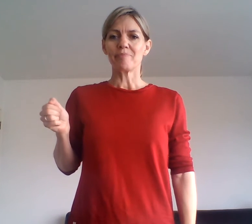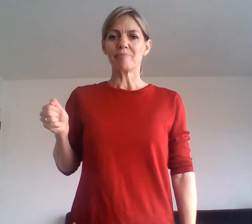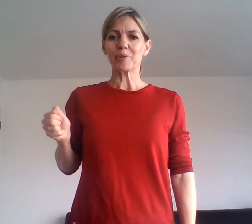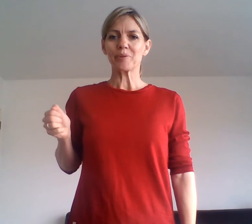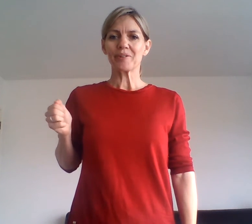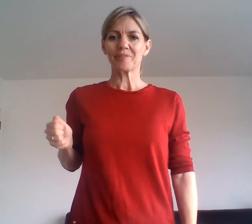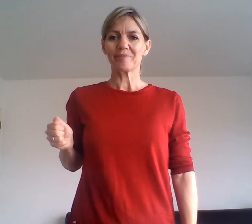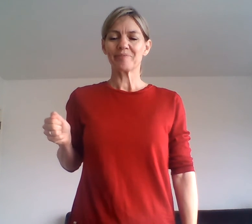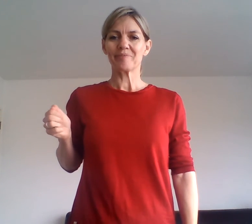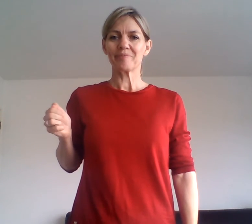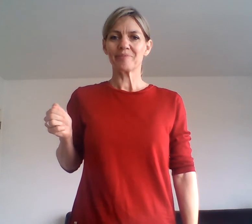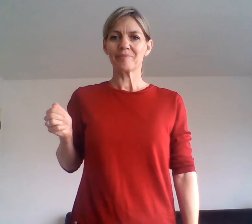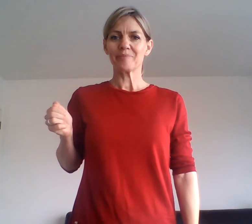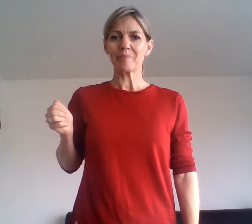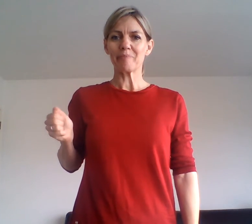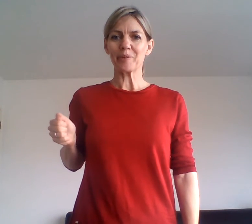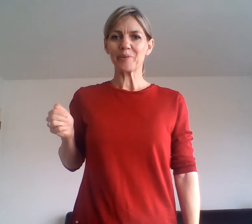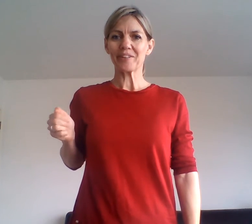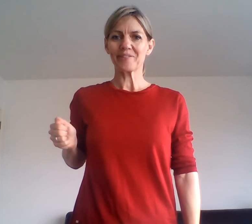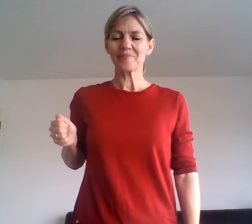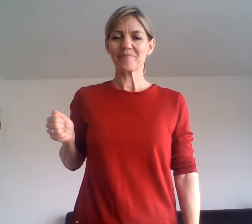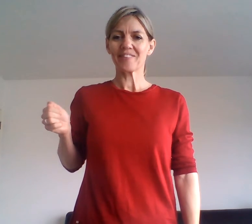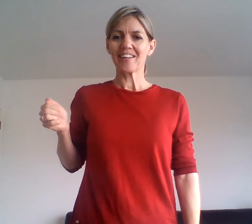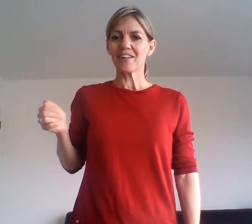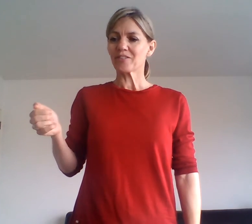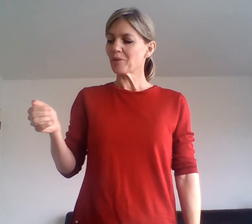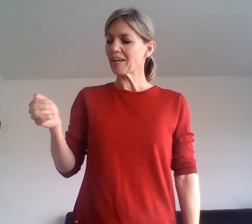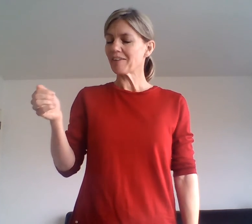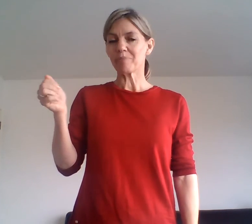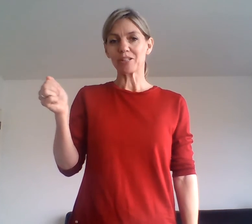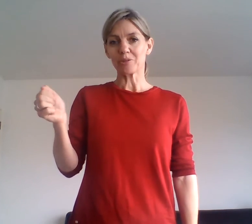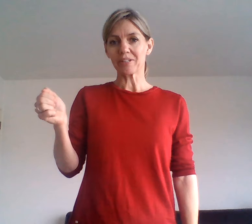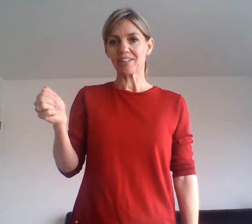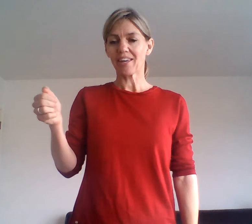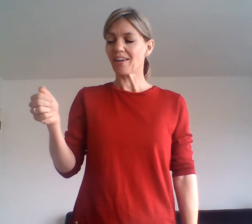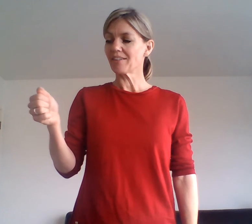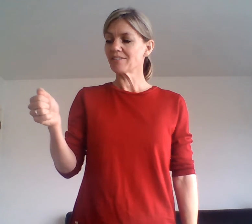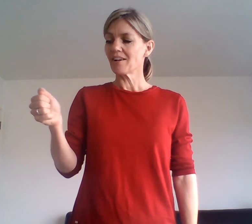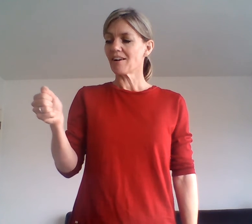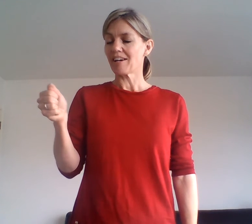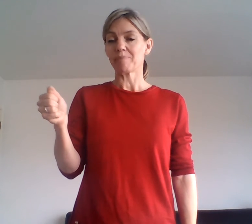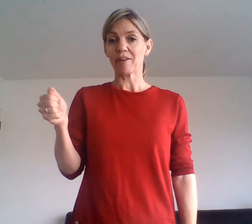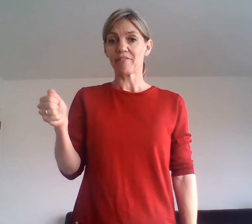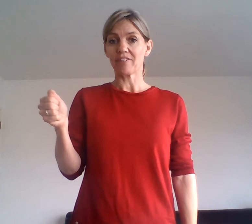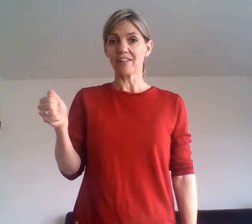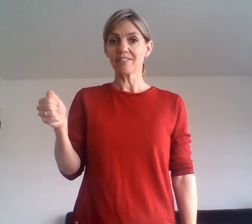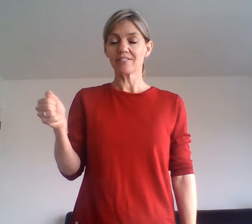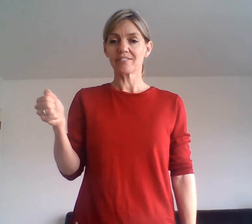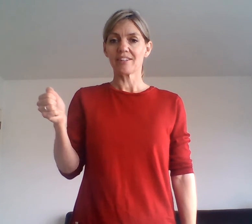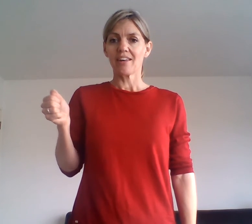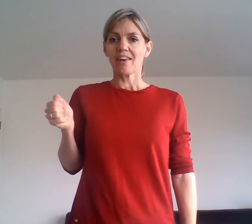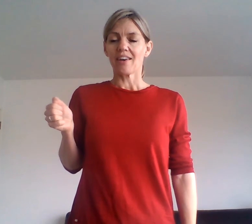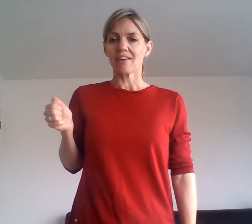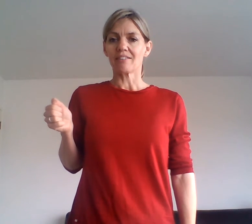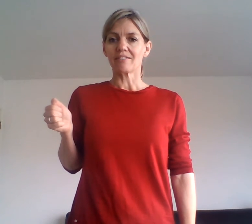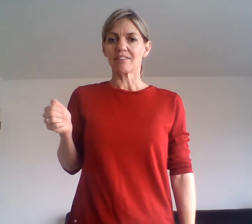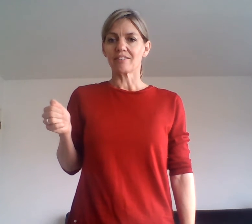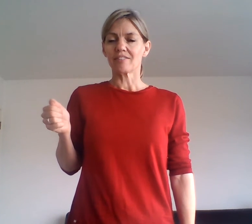Milk. Milk. So I have my dominant hand, I have my fist and it